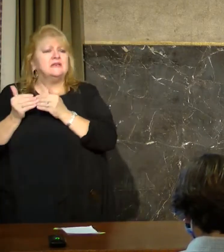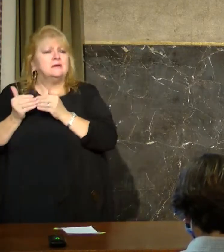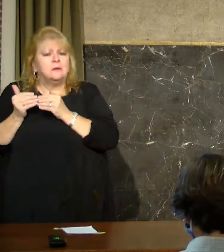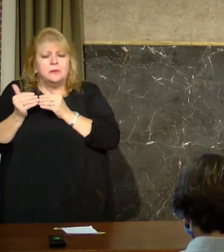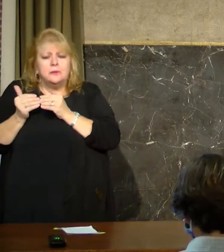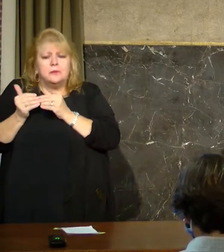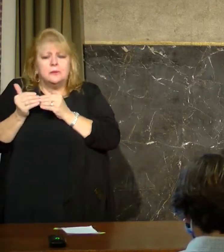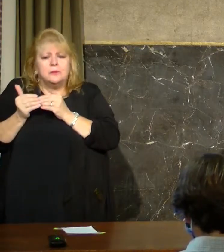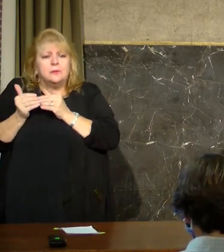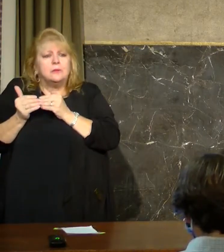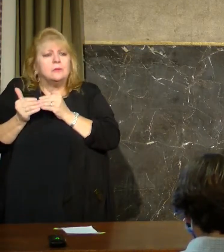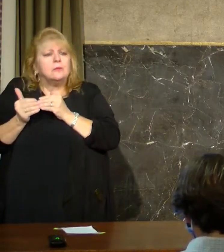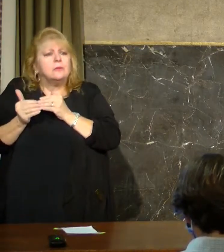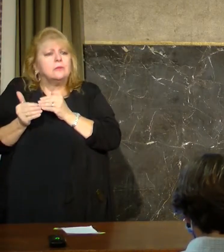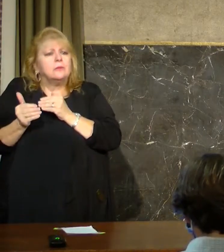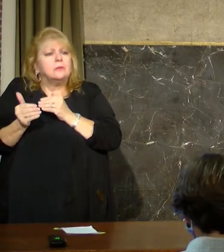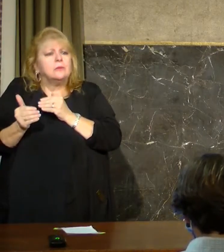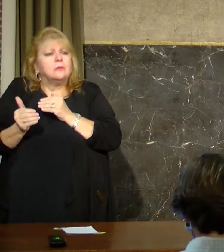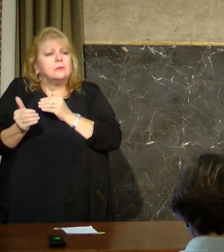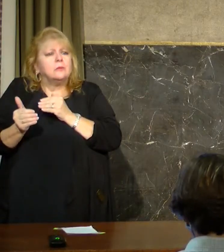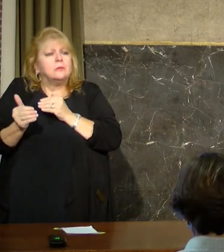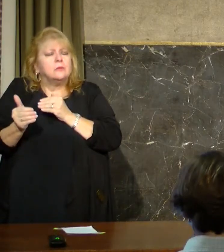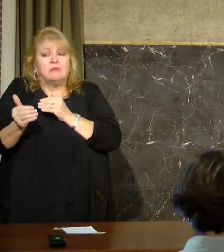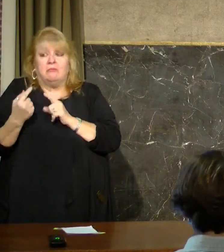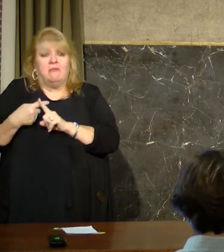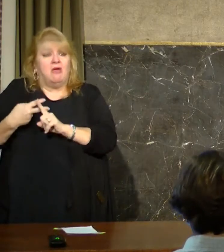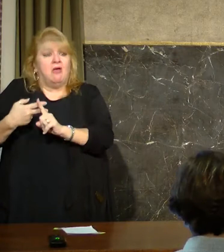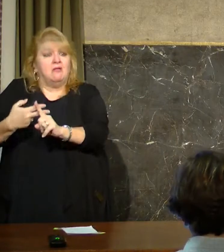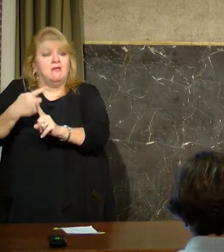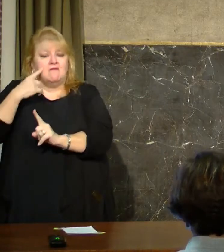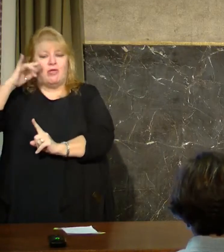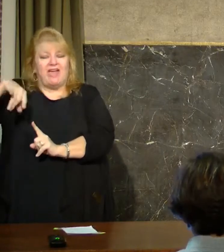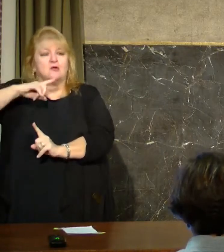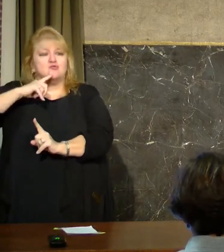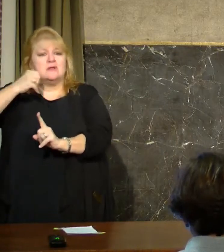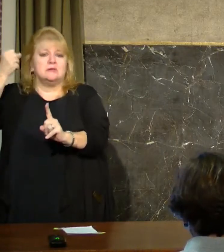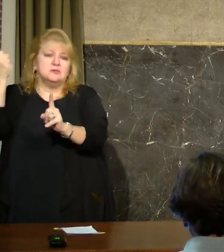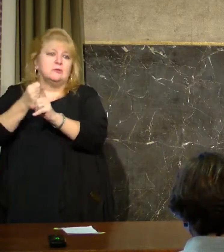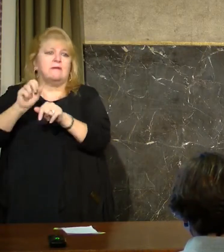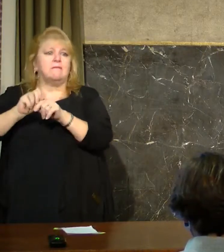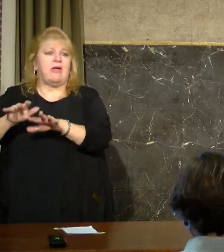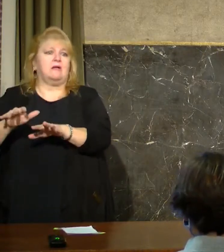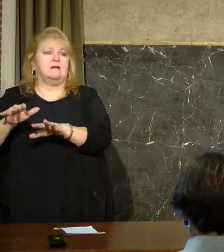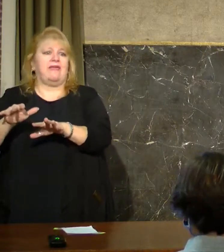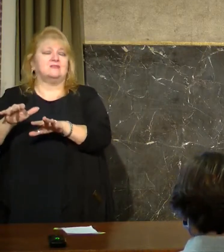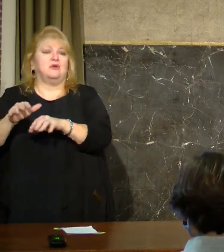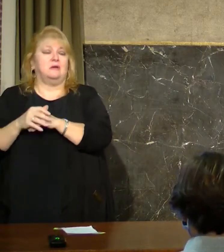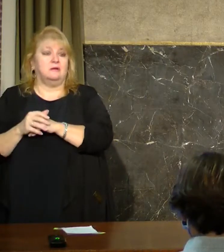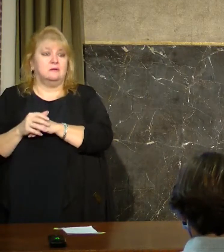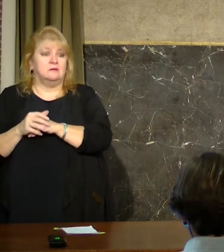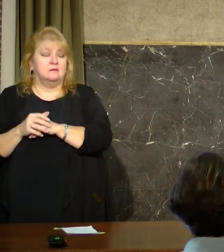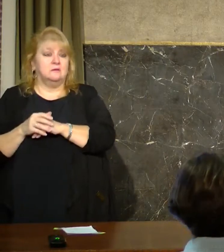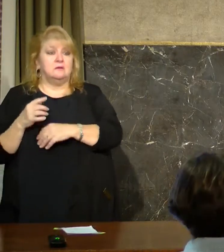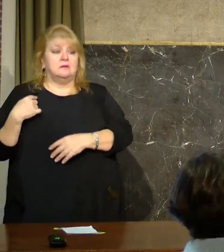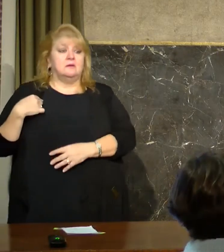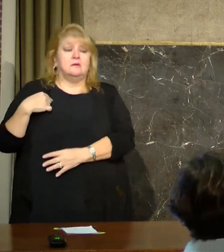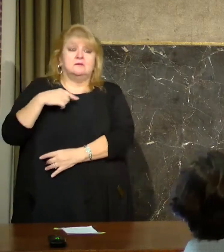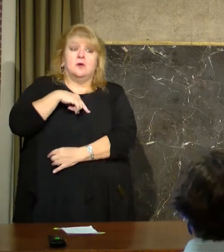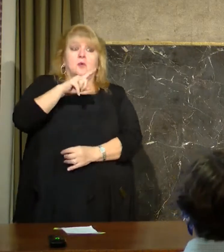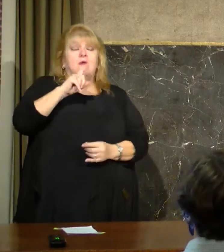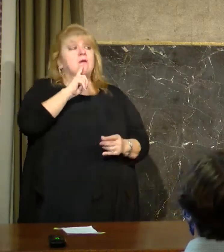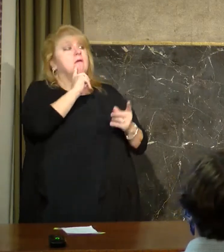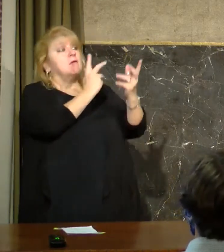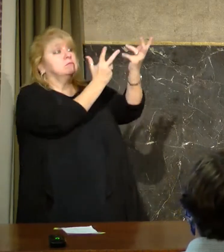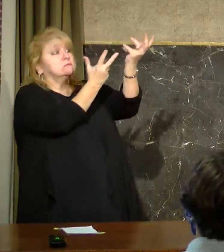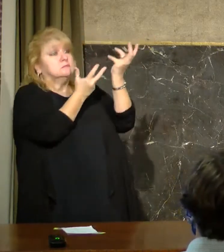groups and to administer those objections as quickly as we can and as efficiently as we can.